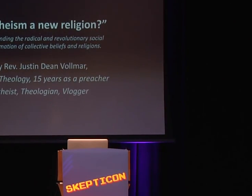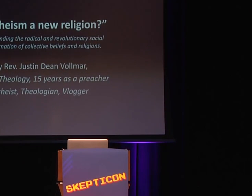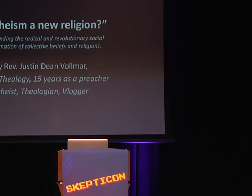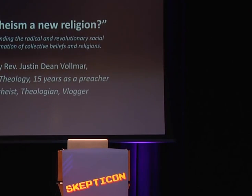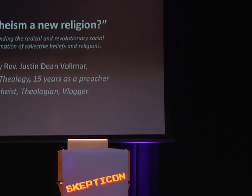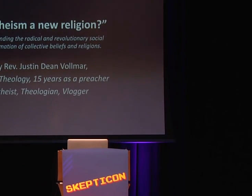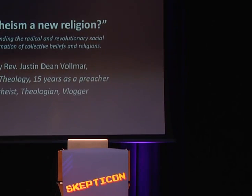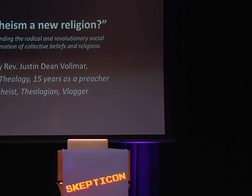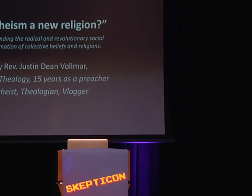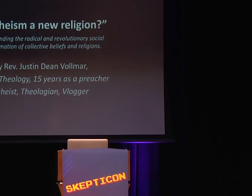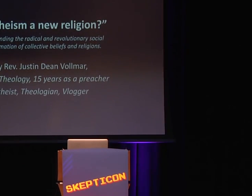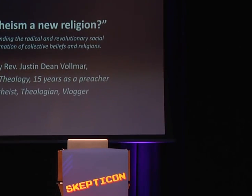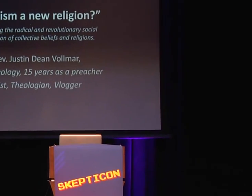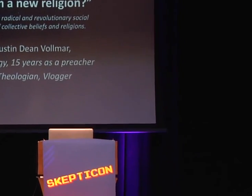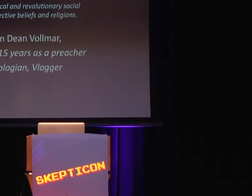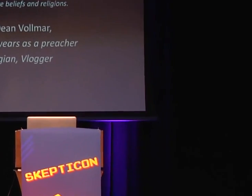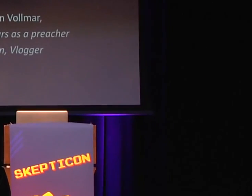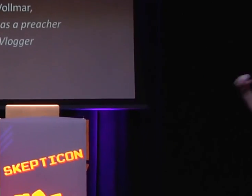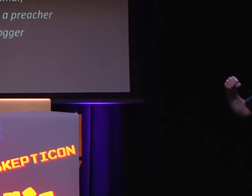Check one, check one. All right, thank you, Lauren.